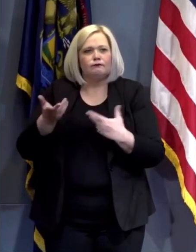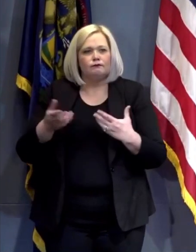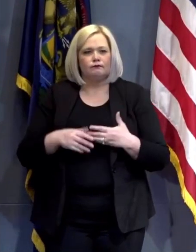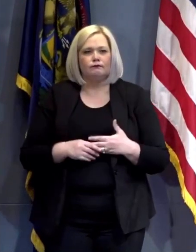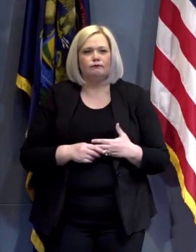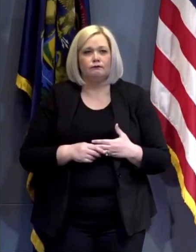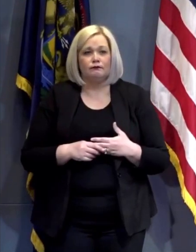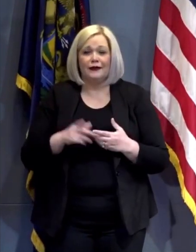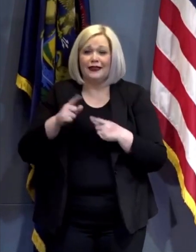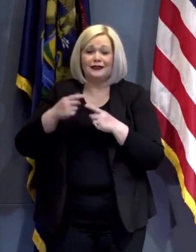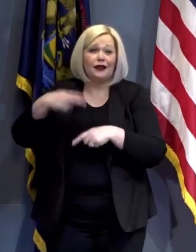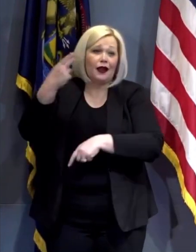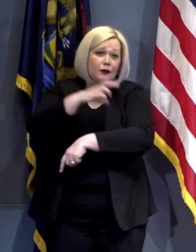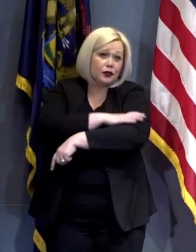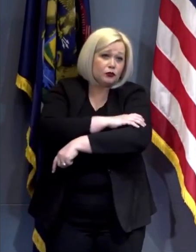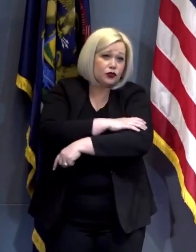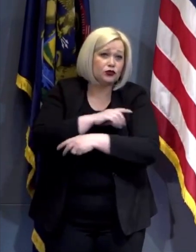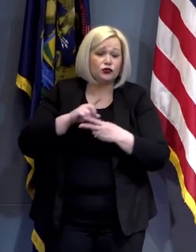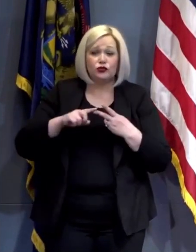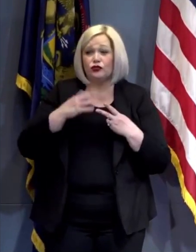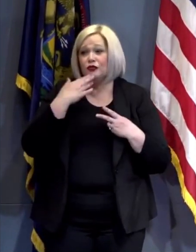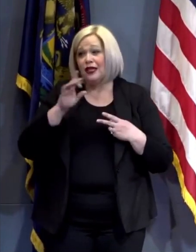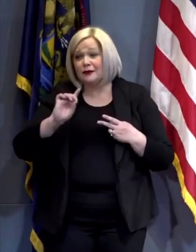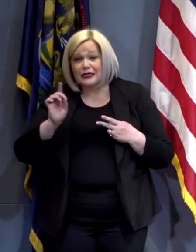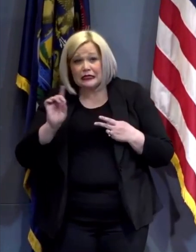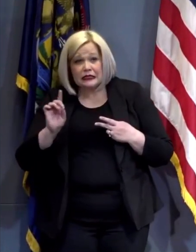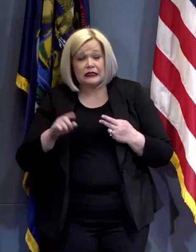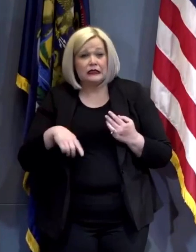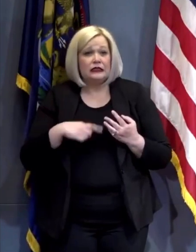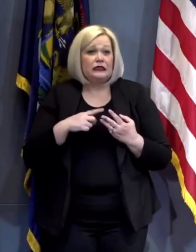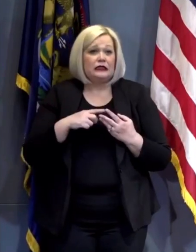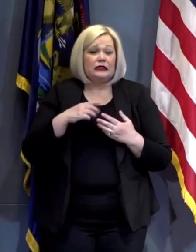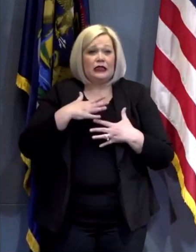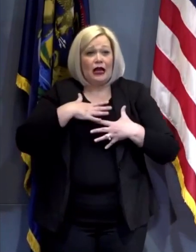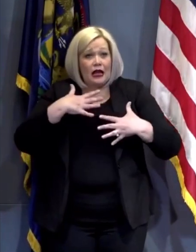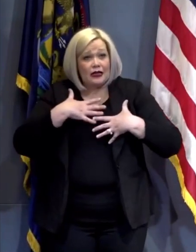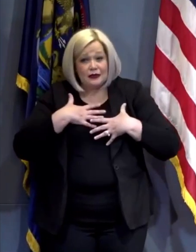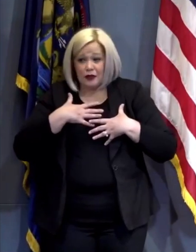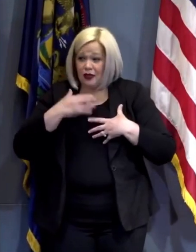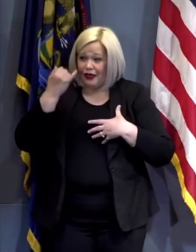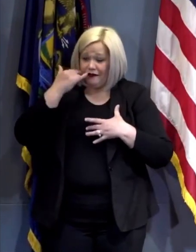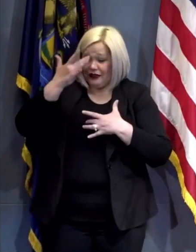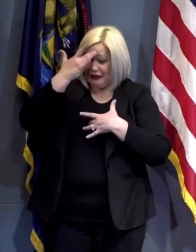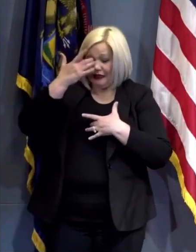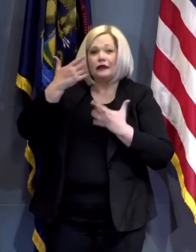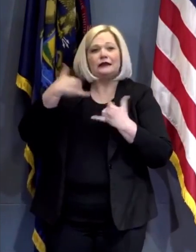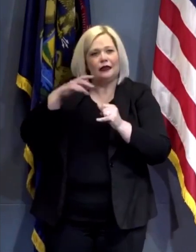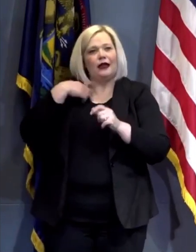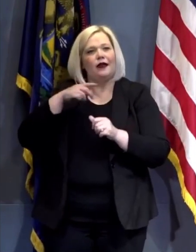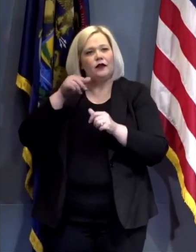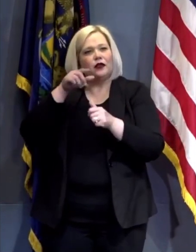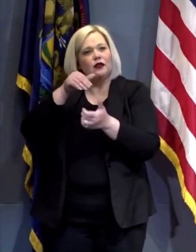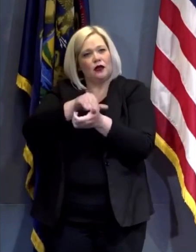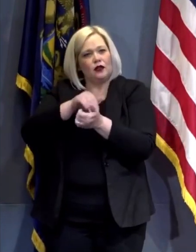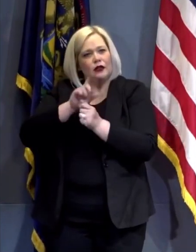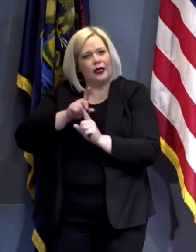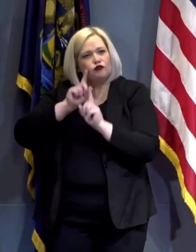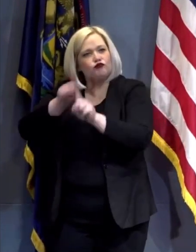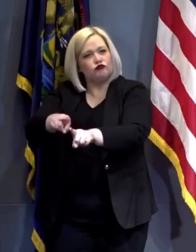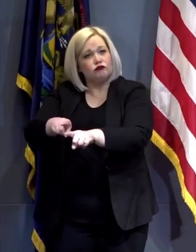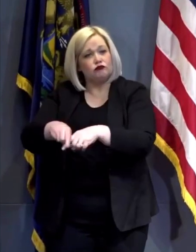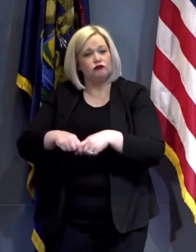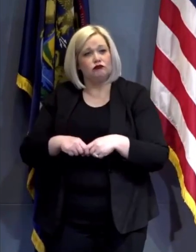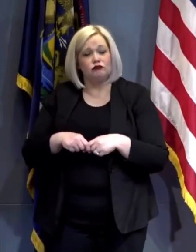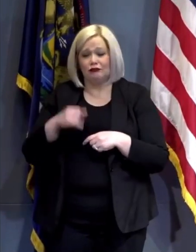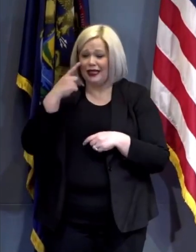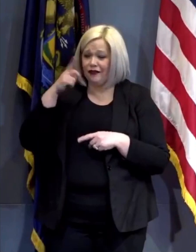things like high blood pressure things like diabetes and things like asthma to help people with their treatment not having access to a primary care